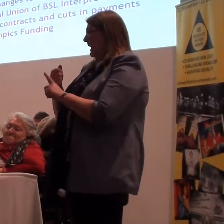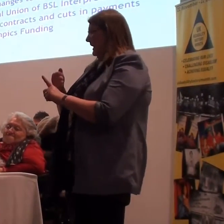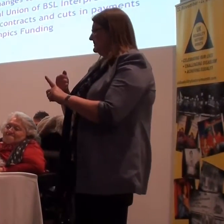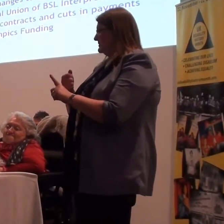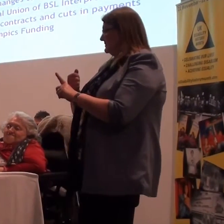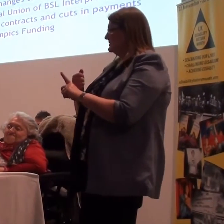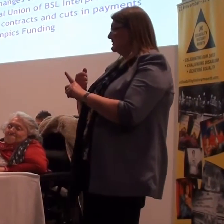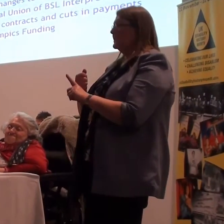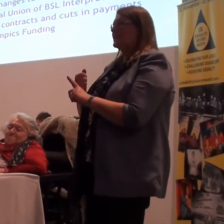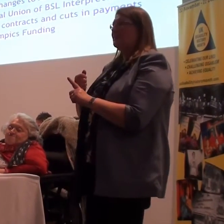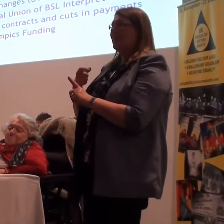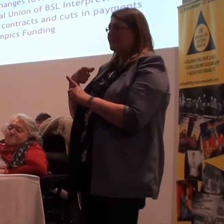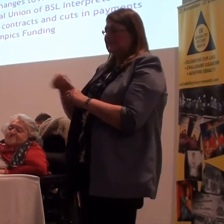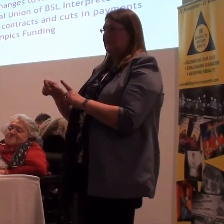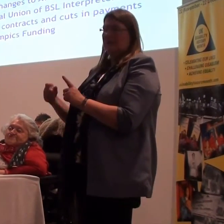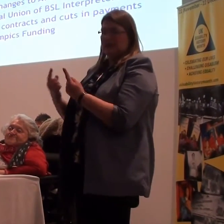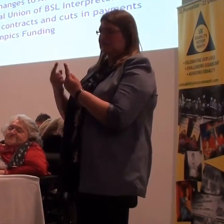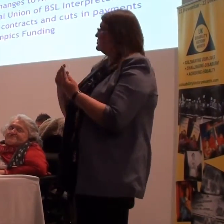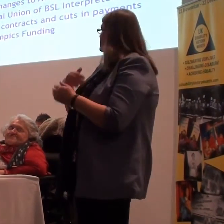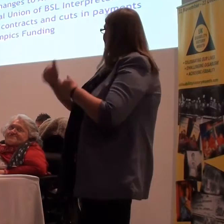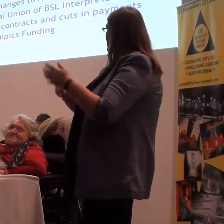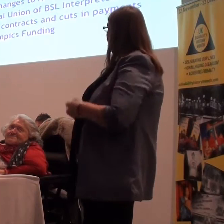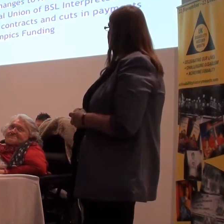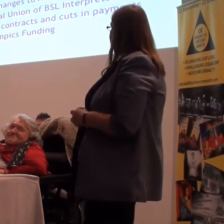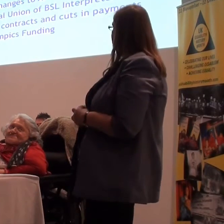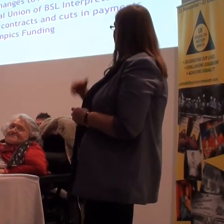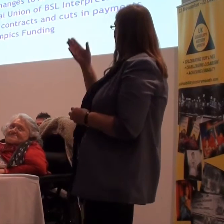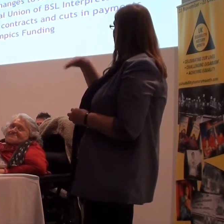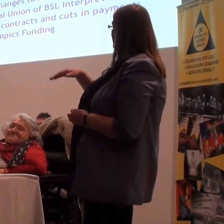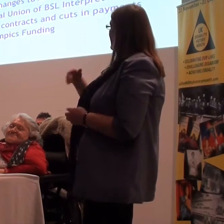And that's making a big impact. But there's still ongoing issues.